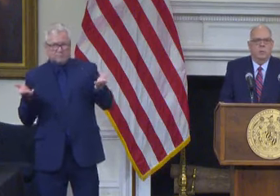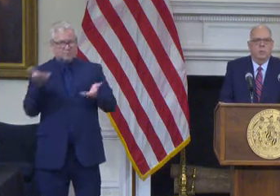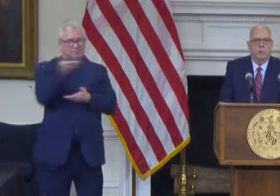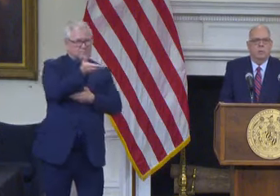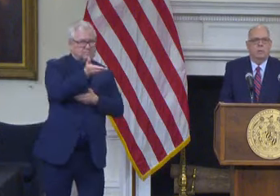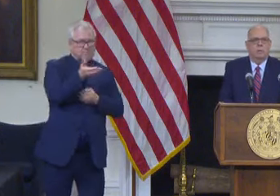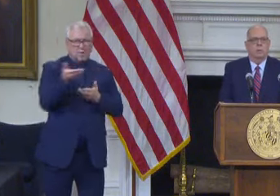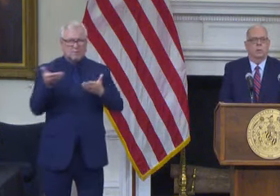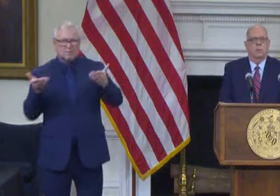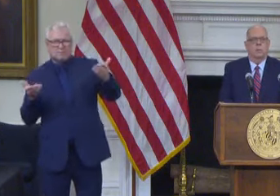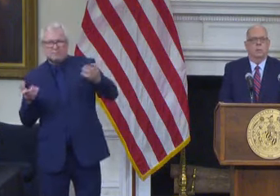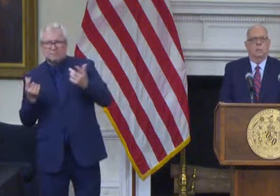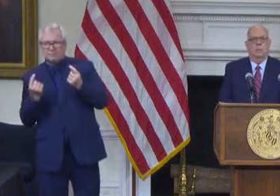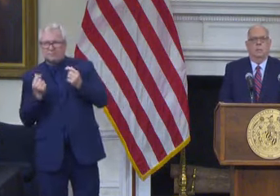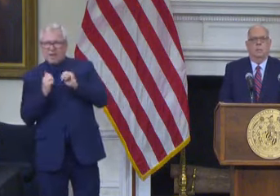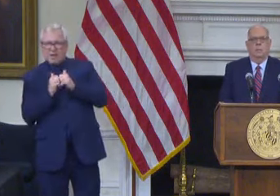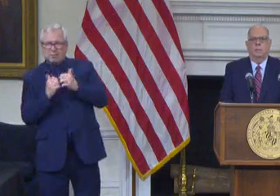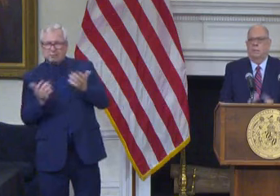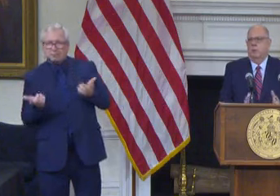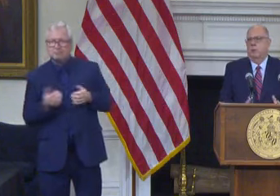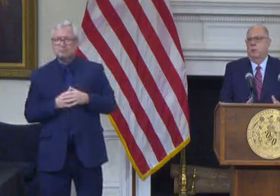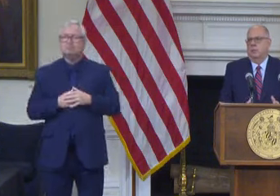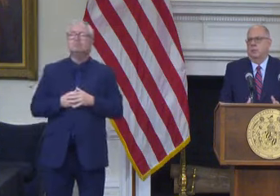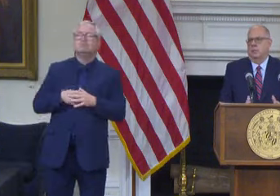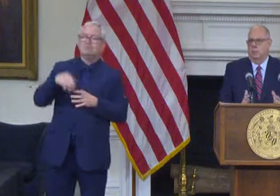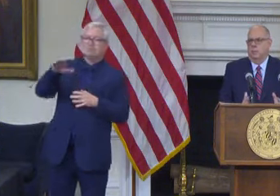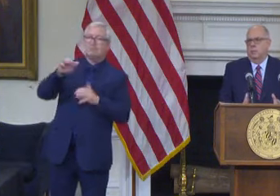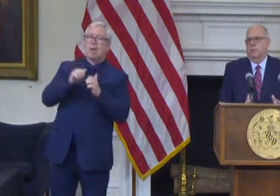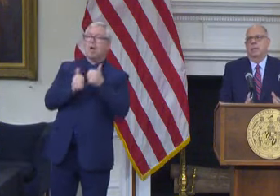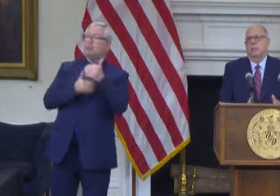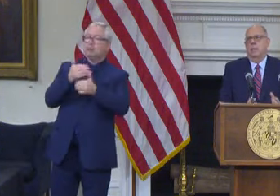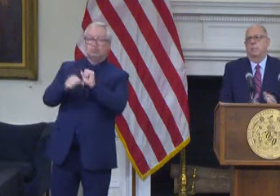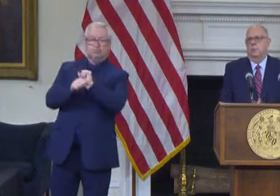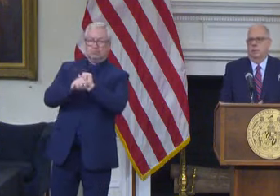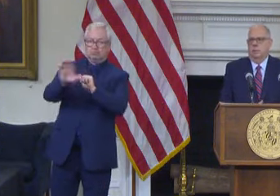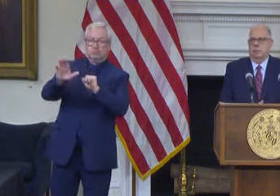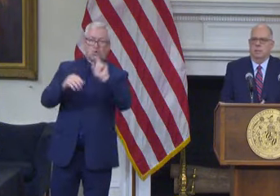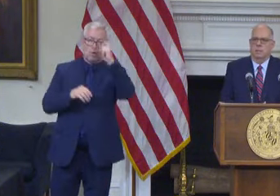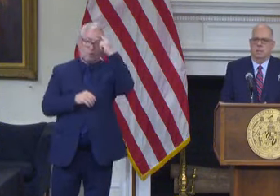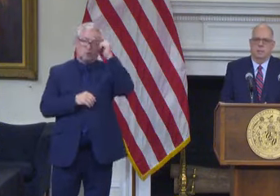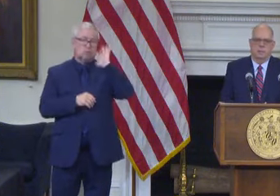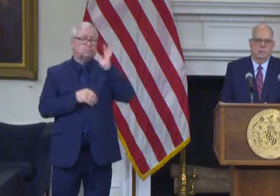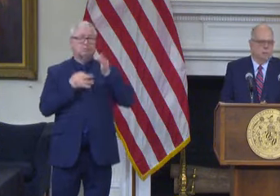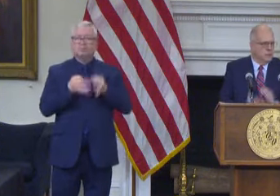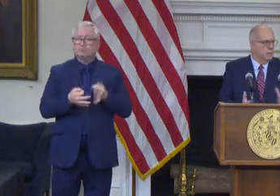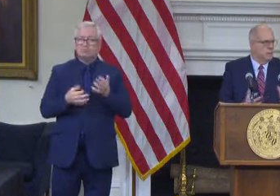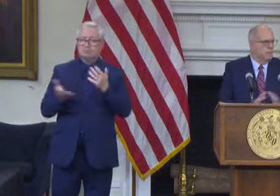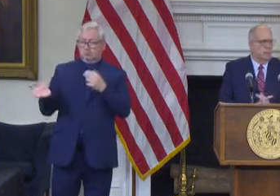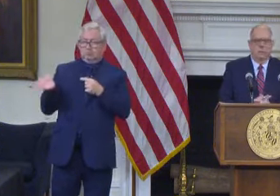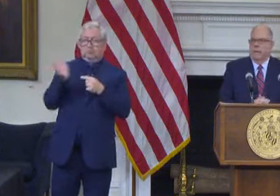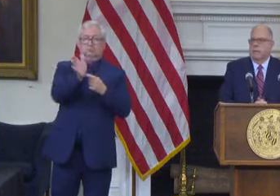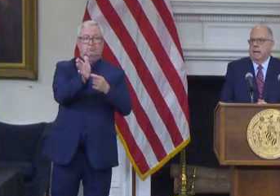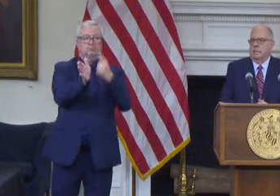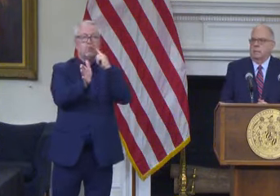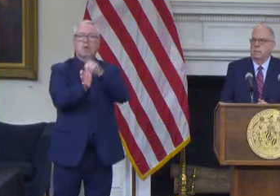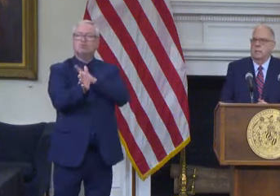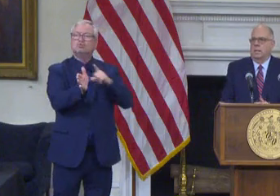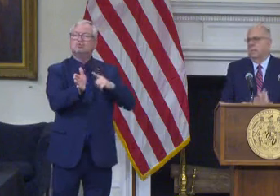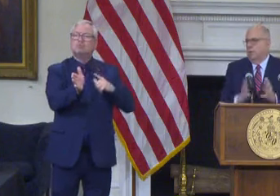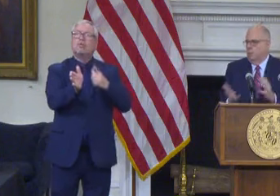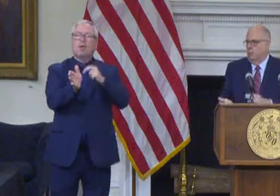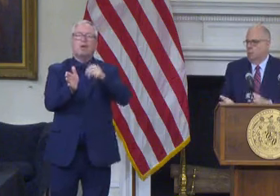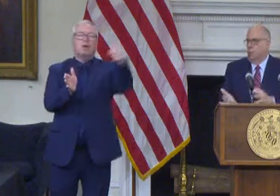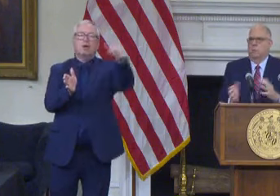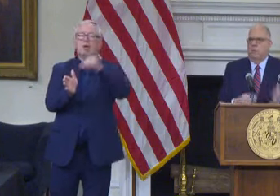the way the process works is the governor submits a set of maps to the legislature and the legislature then takes action